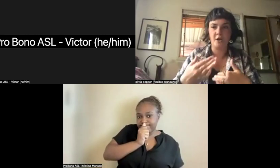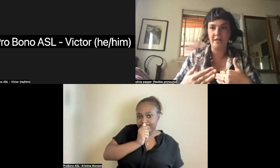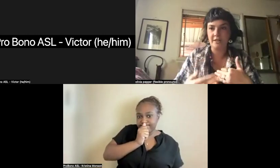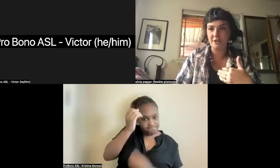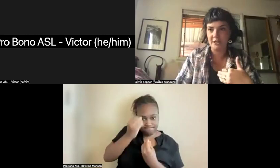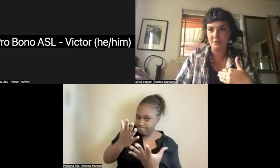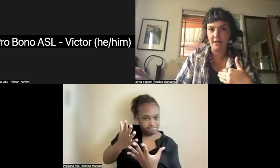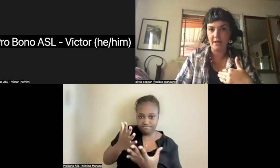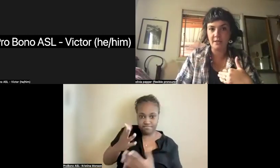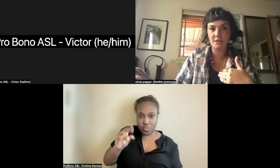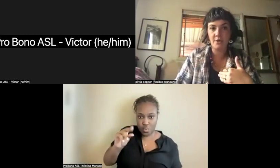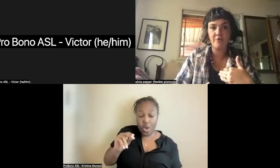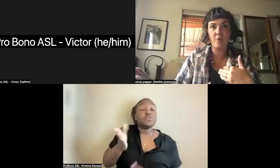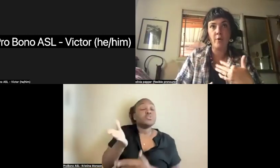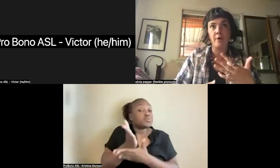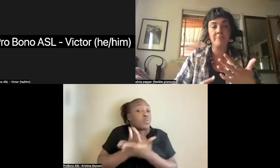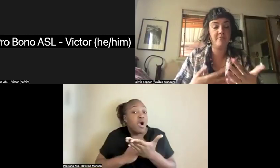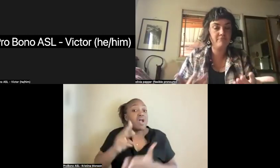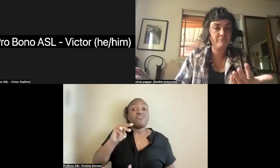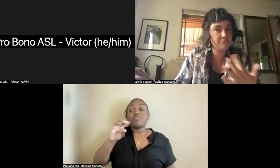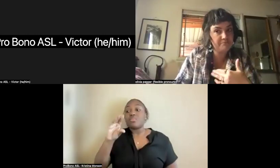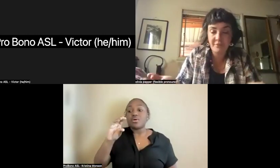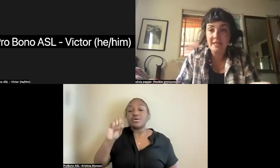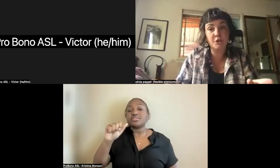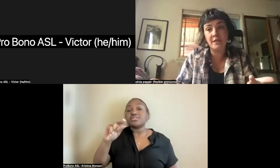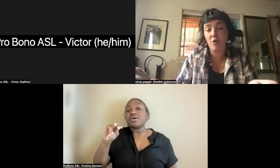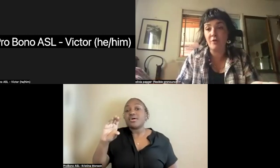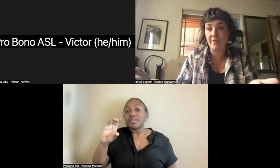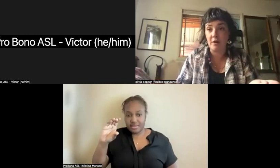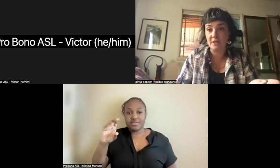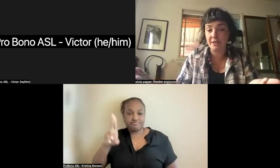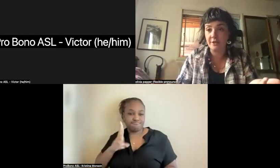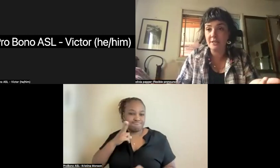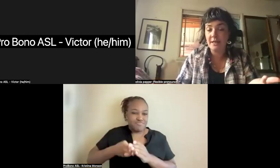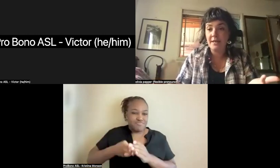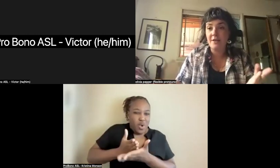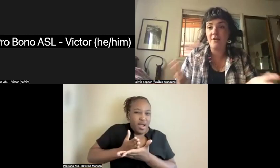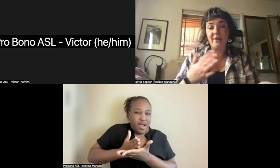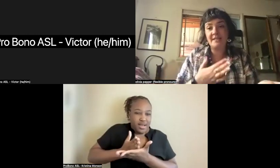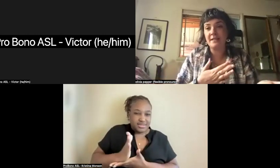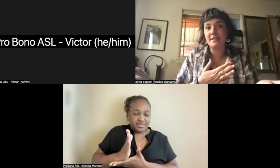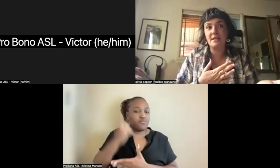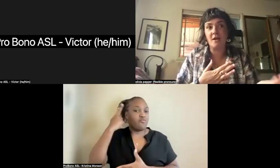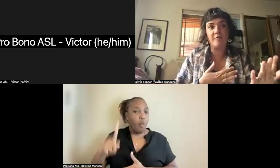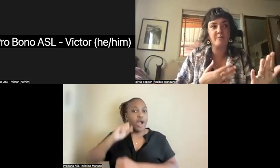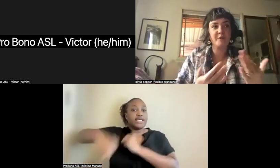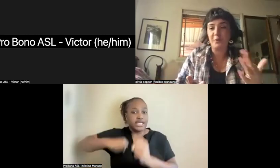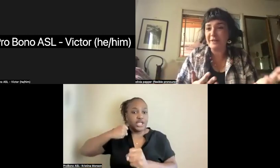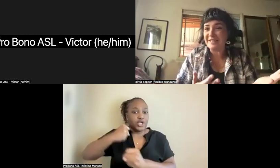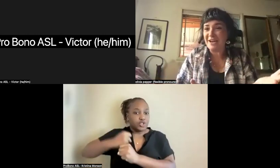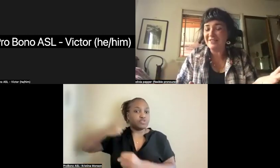Masonic initiation rites for potentially over a thousand years. The Masons are